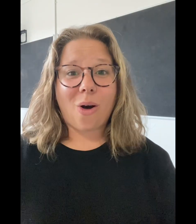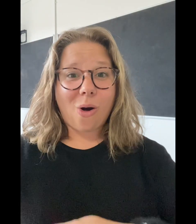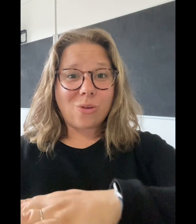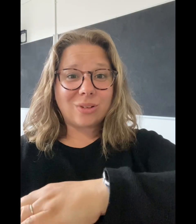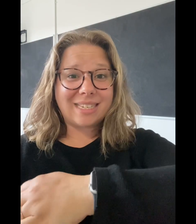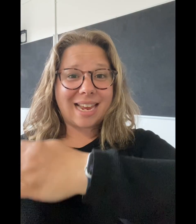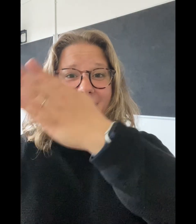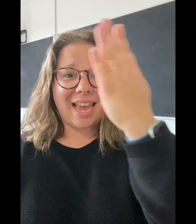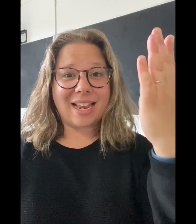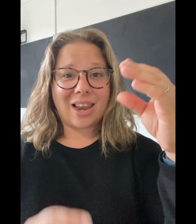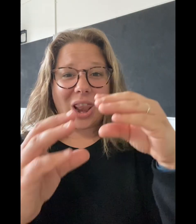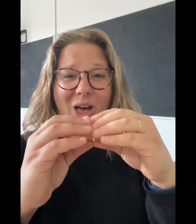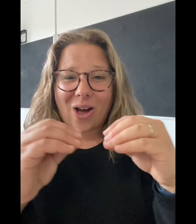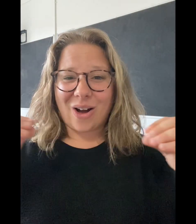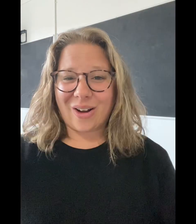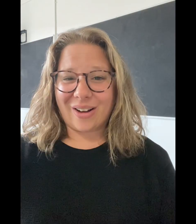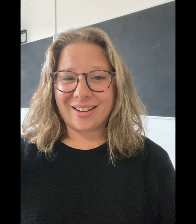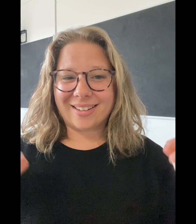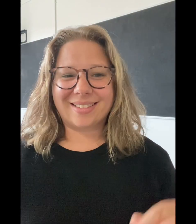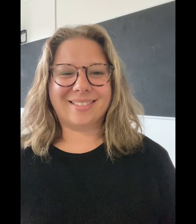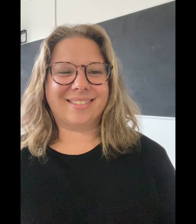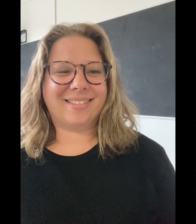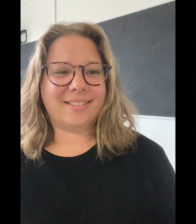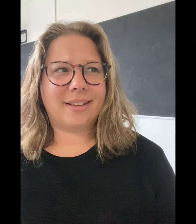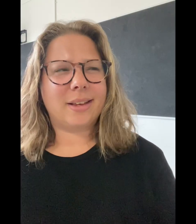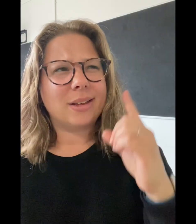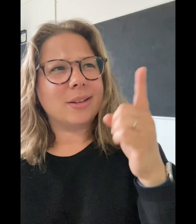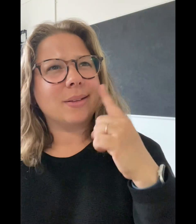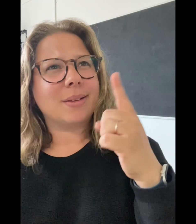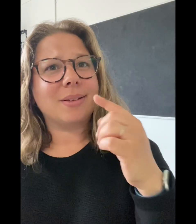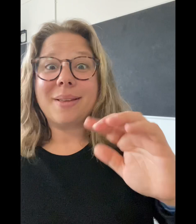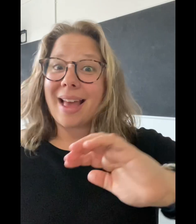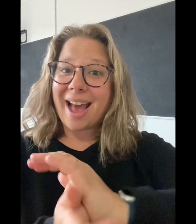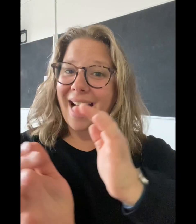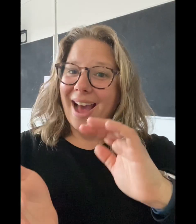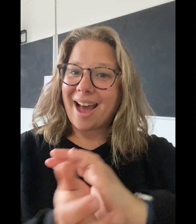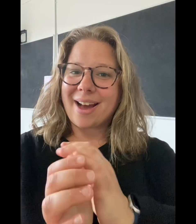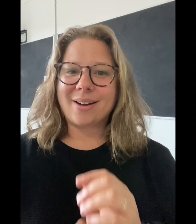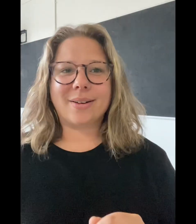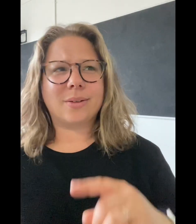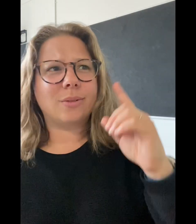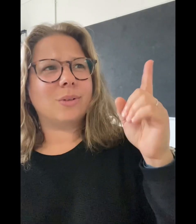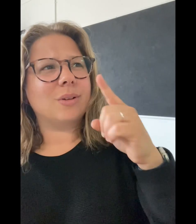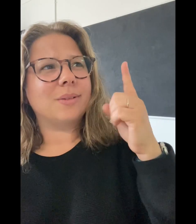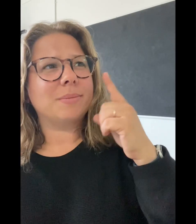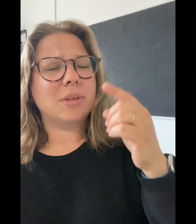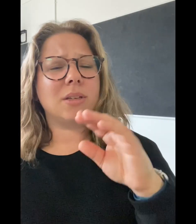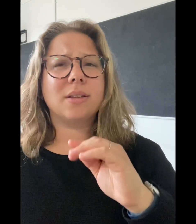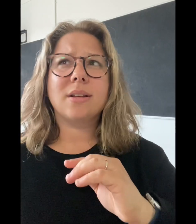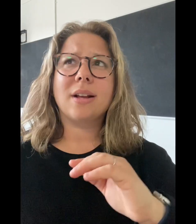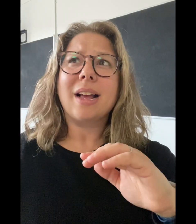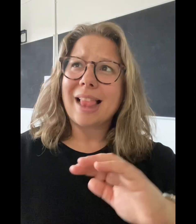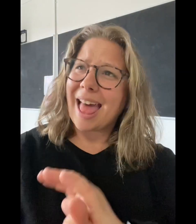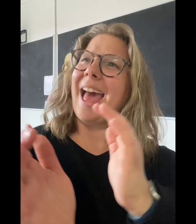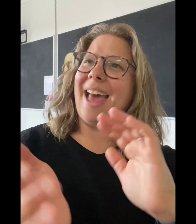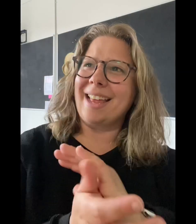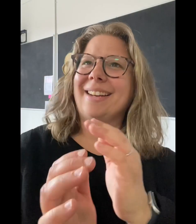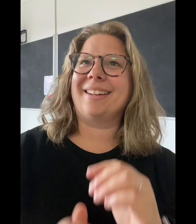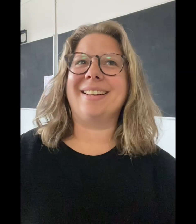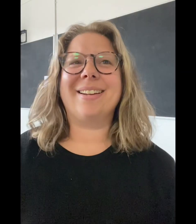all day long What would make me happy? What would make me glad?